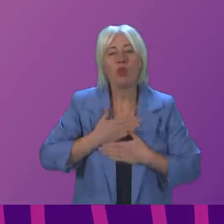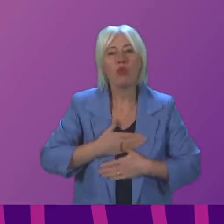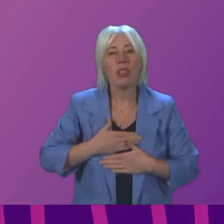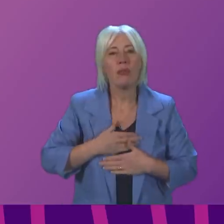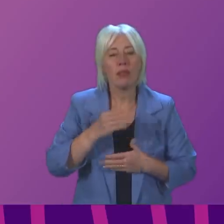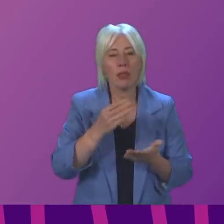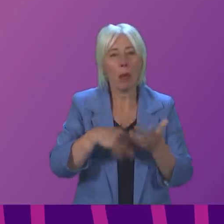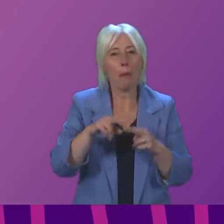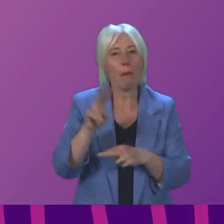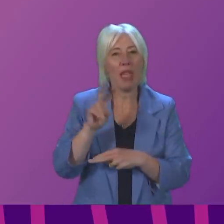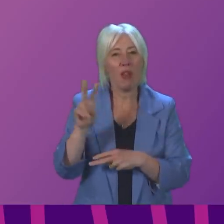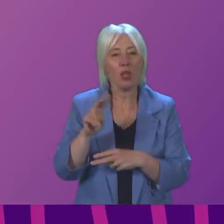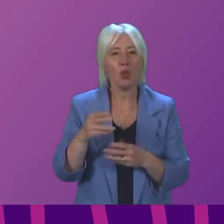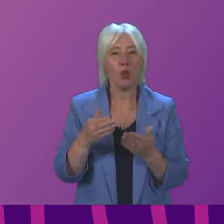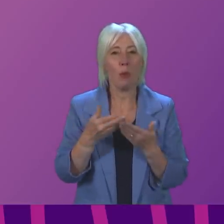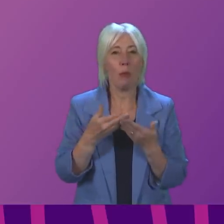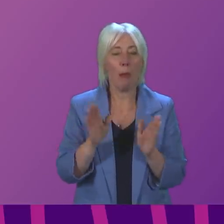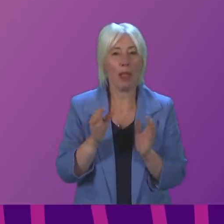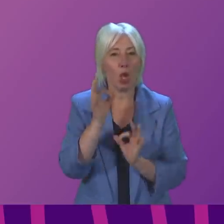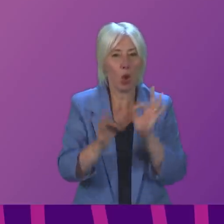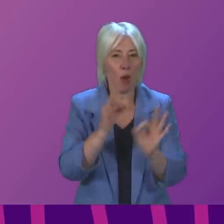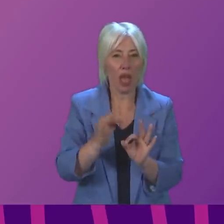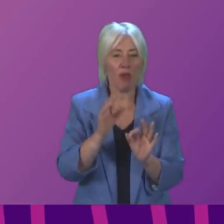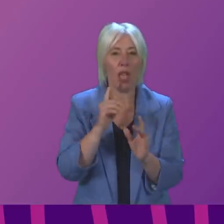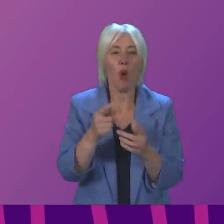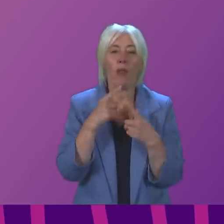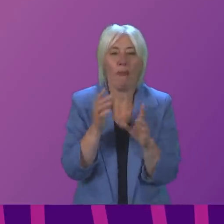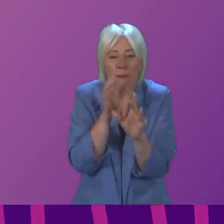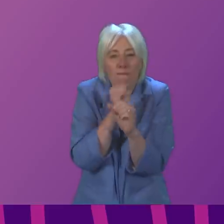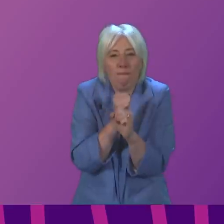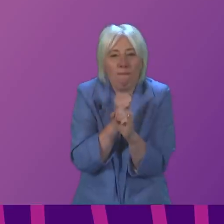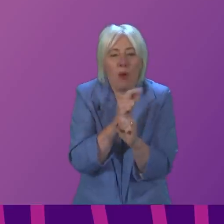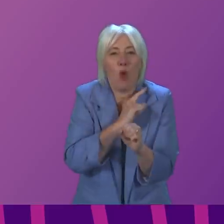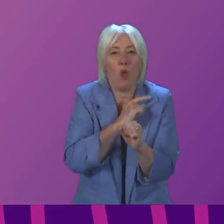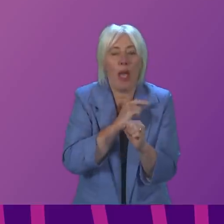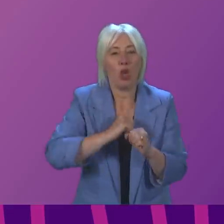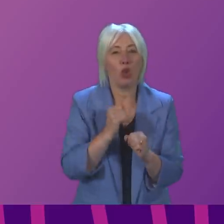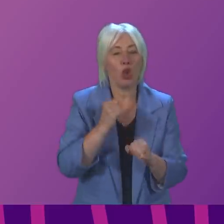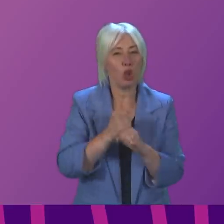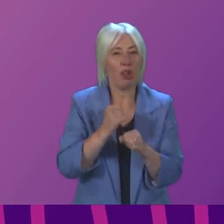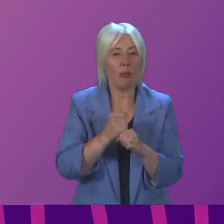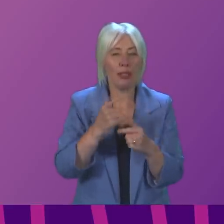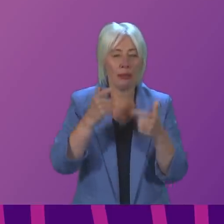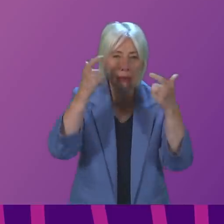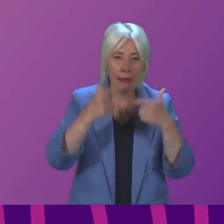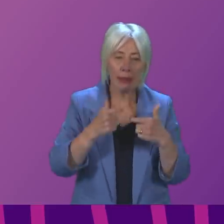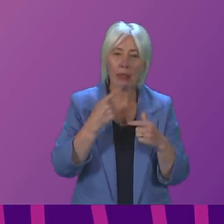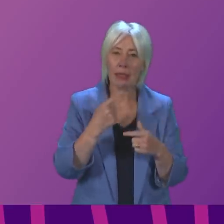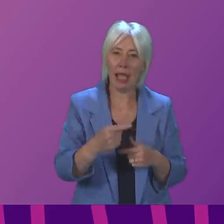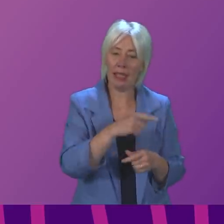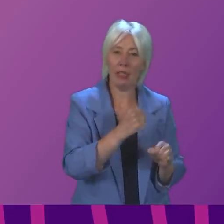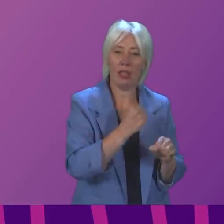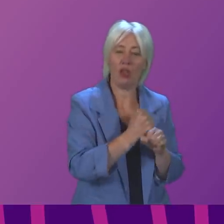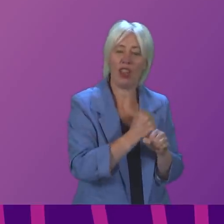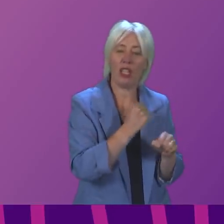Hospital's public inquiry is now to be kept secret after legal applications by the Scottish Government and Greater Glasgow and Clyde Health